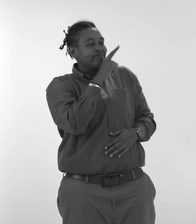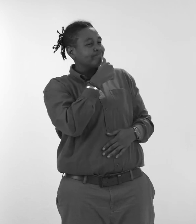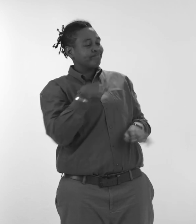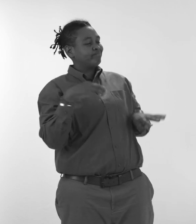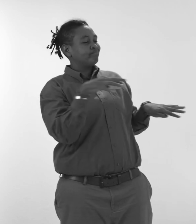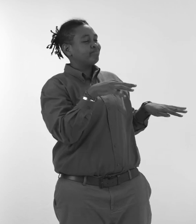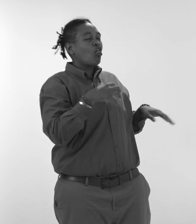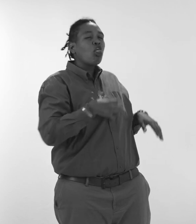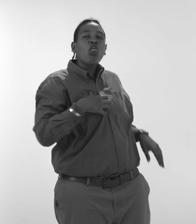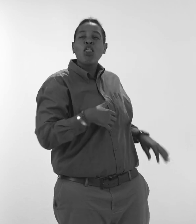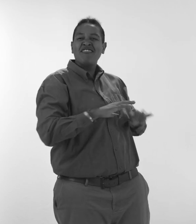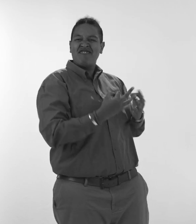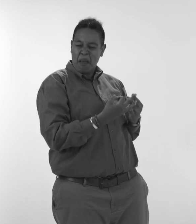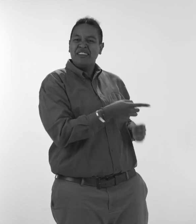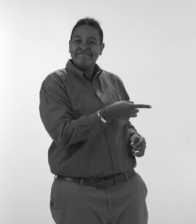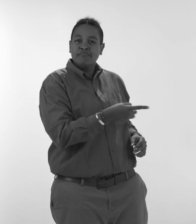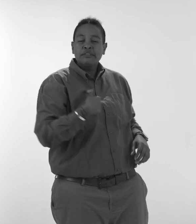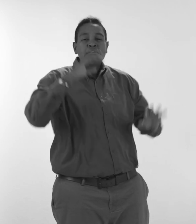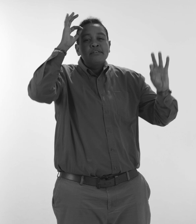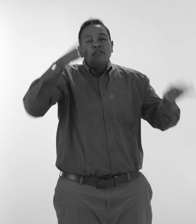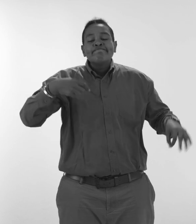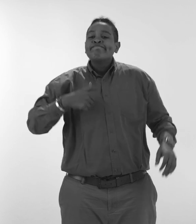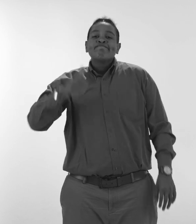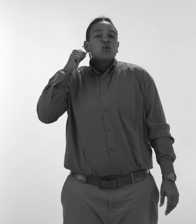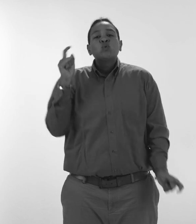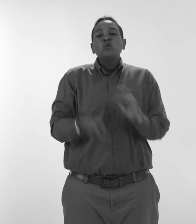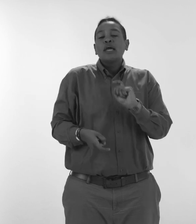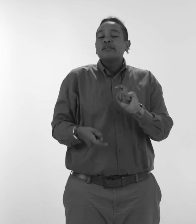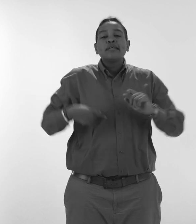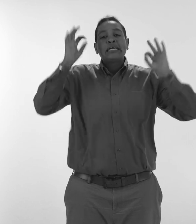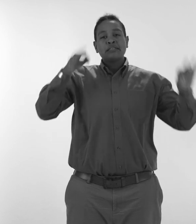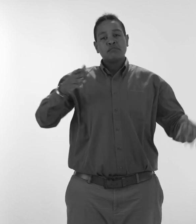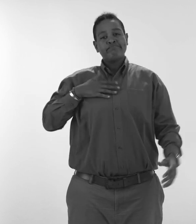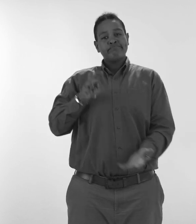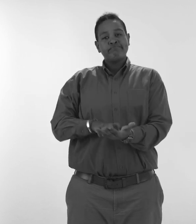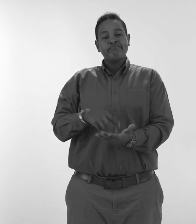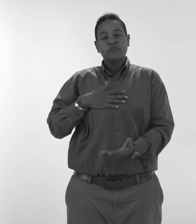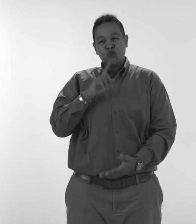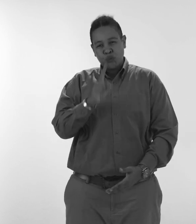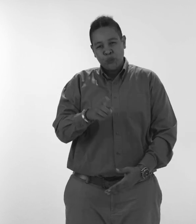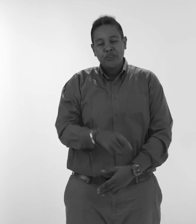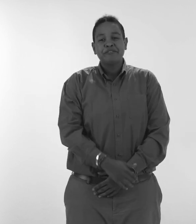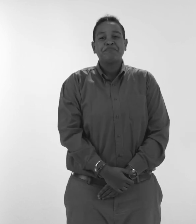considered a failure and a disappointment. I decided I would never change. I decided I would live my truth.